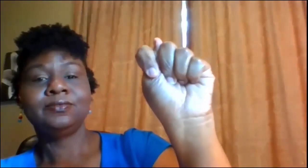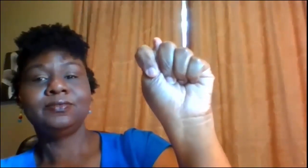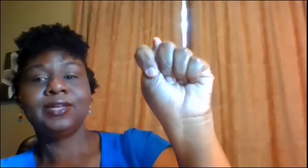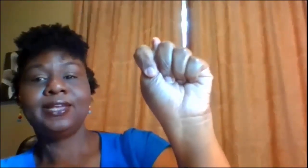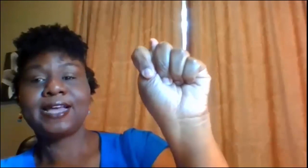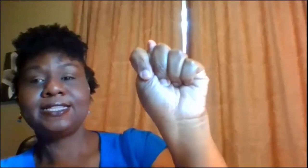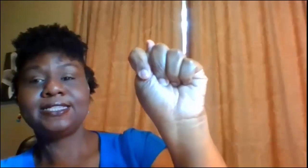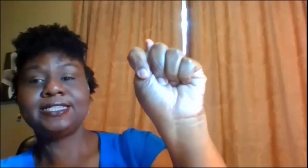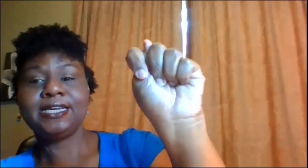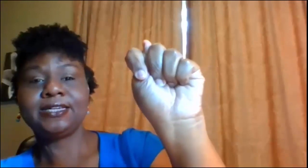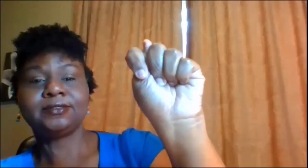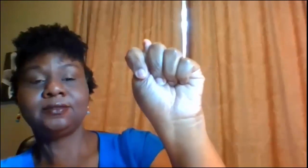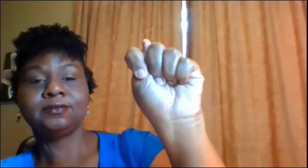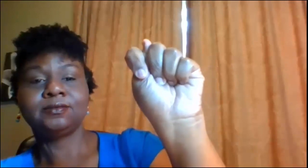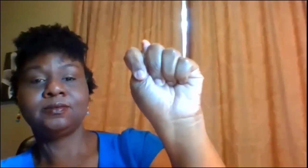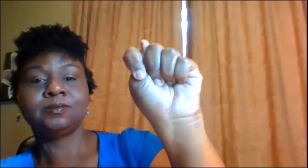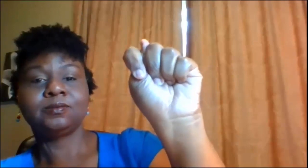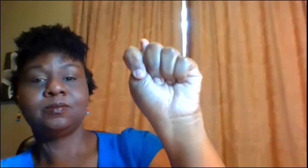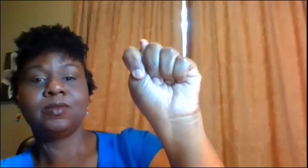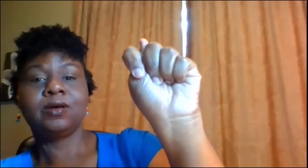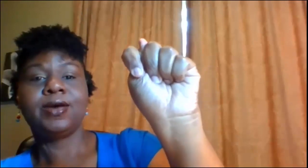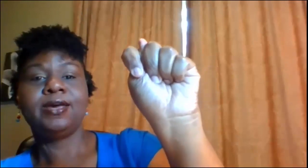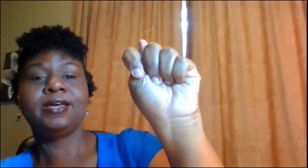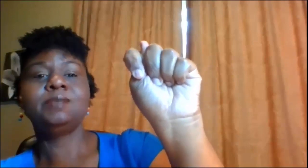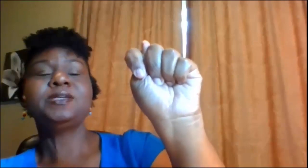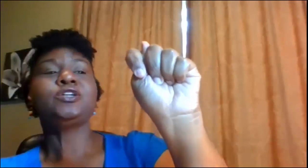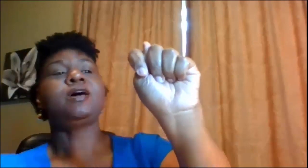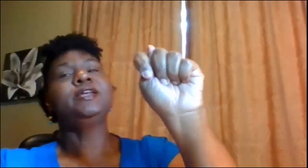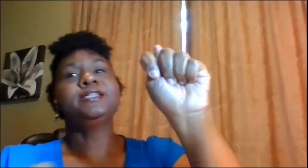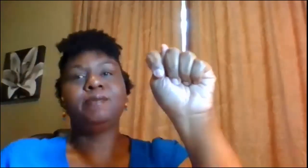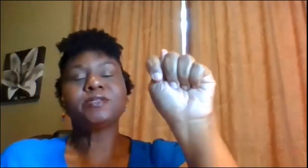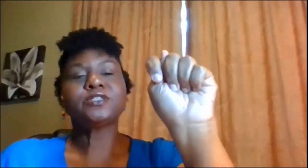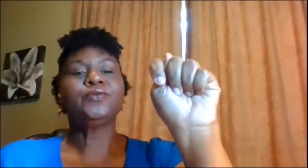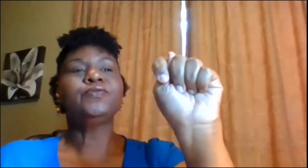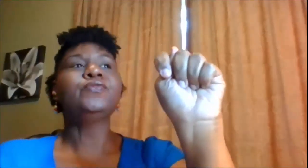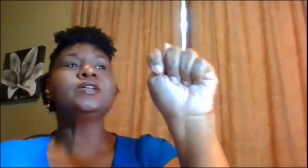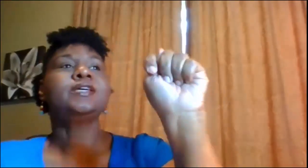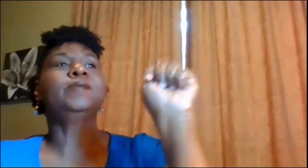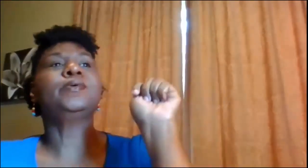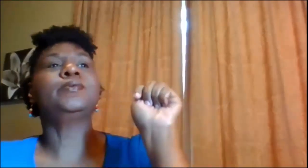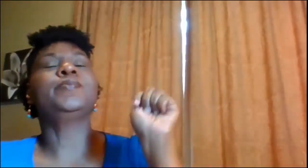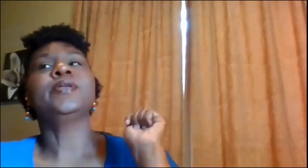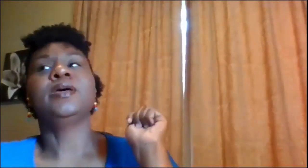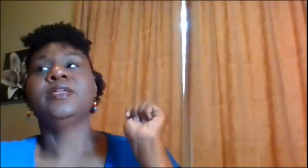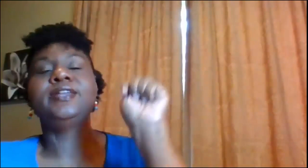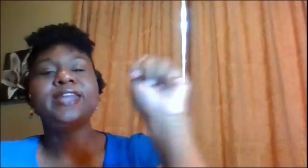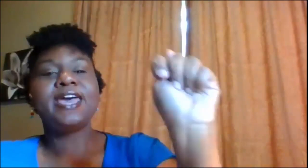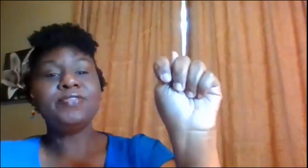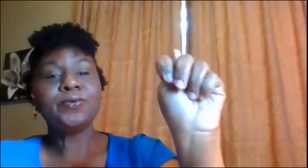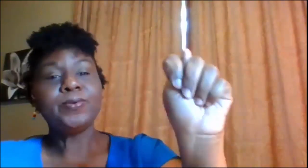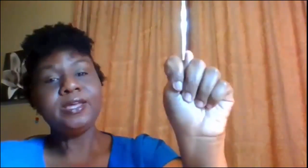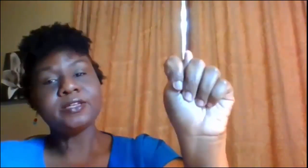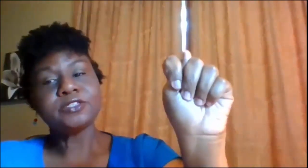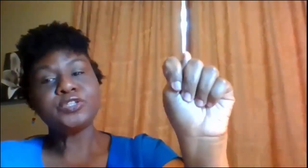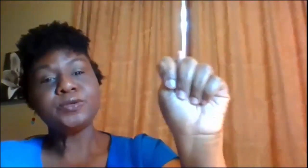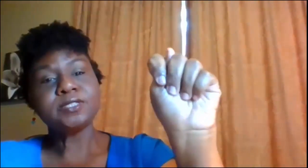and that's T all right and let me show y'all an example so for example the day of the week Tuesday